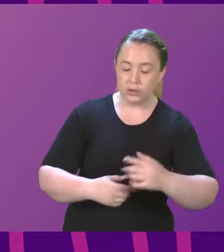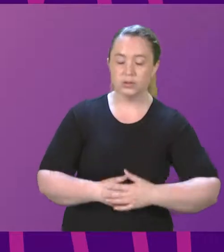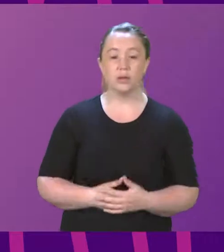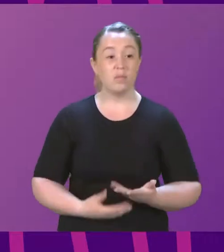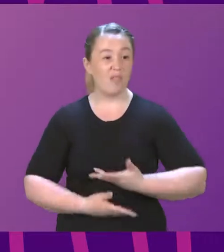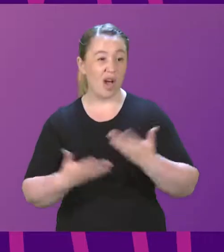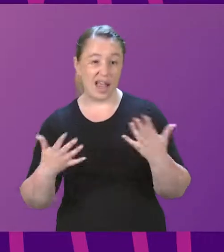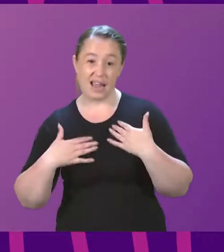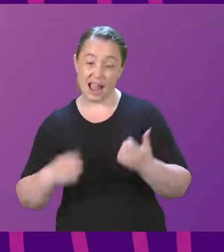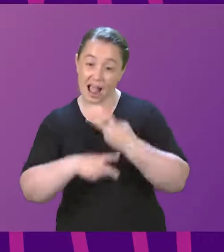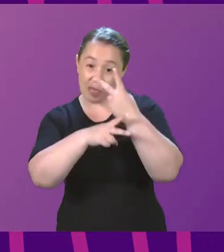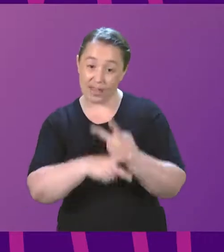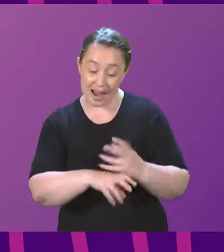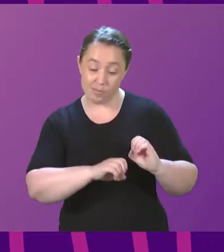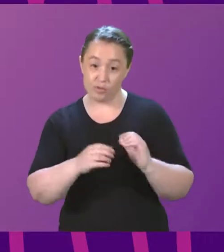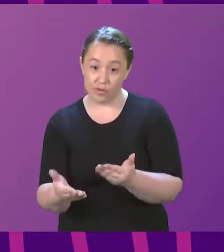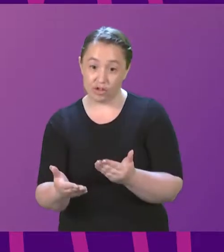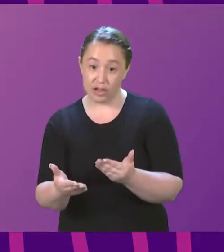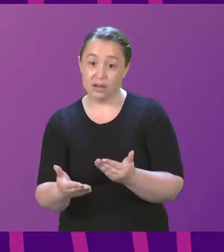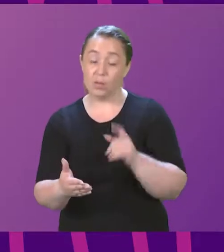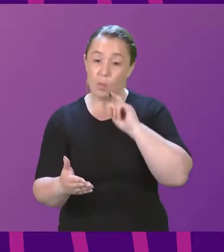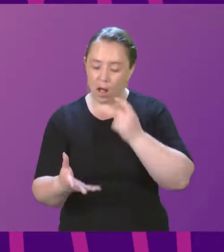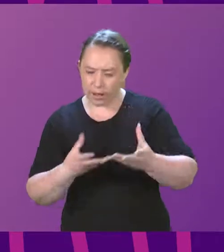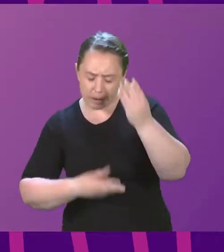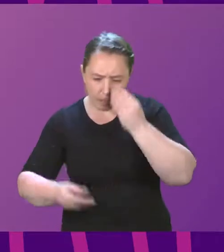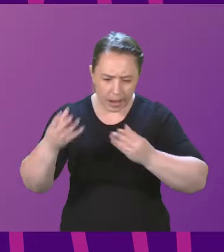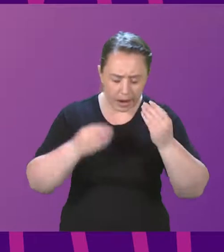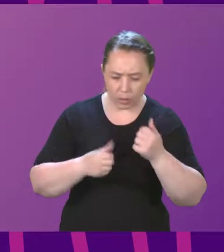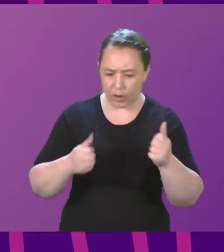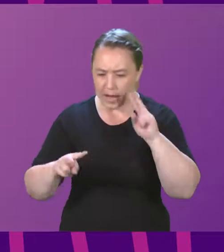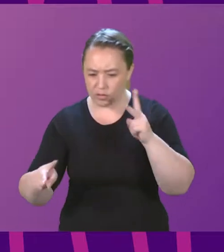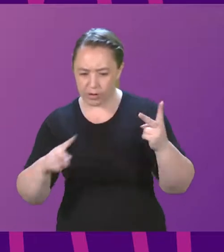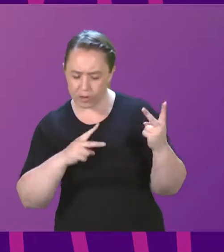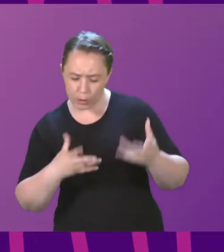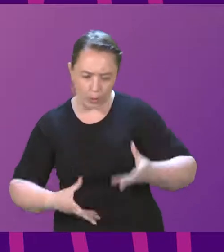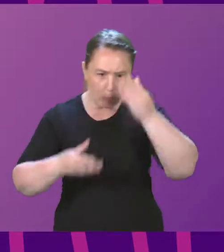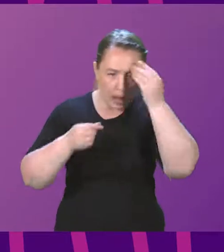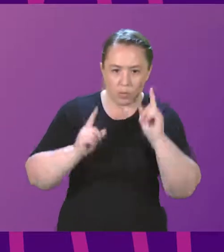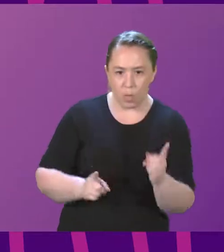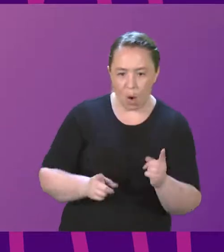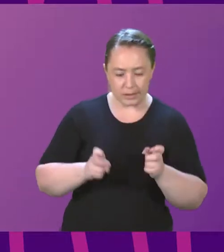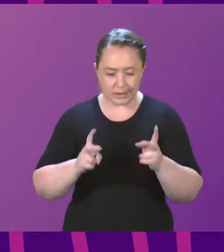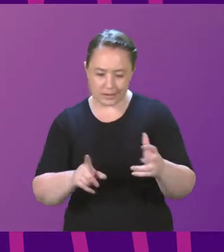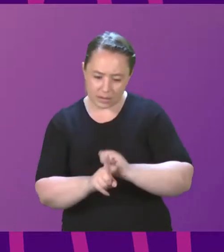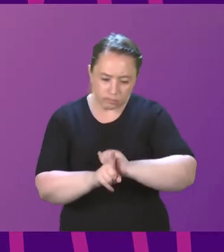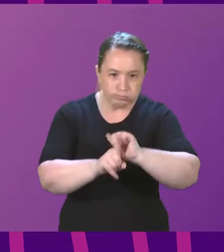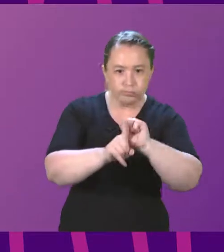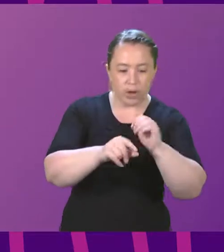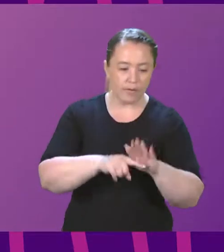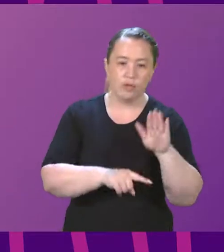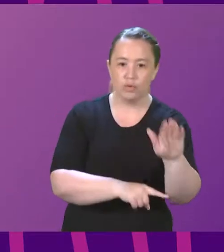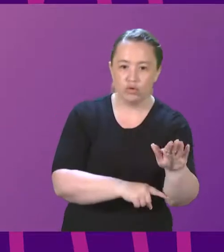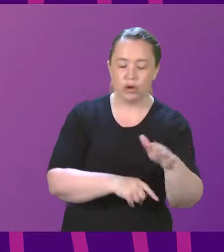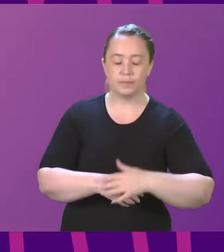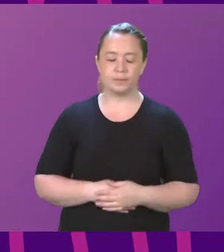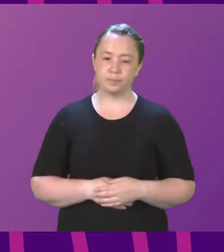provision, we will take on board any lessons that that review gives us in terms of refining the system going forward. What I would also